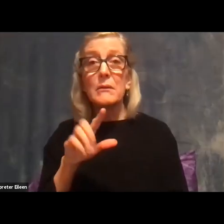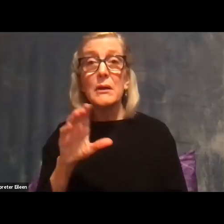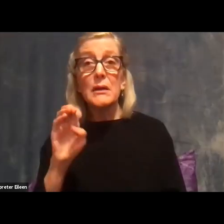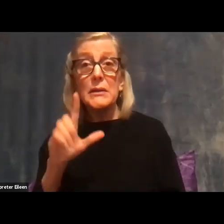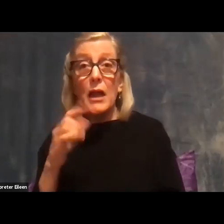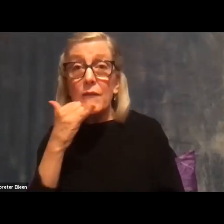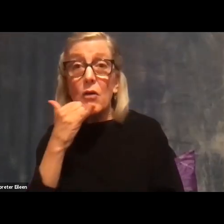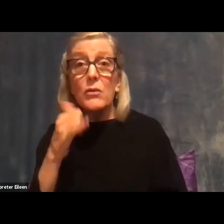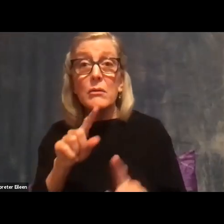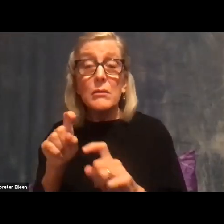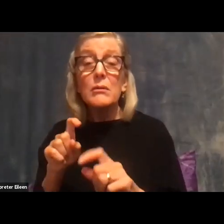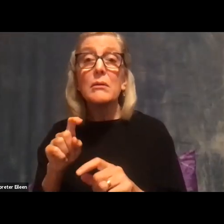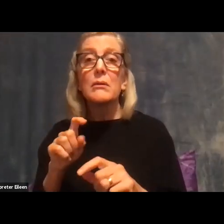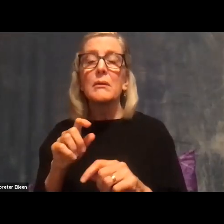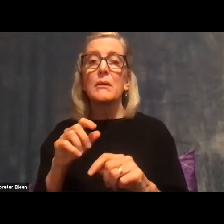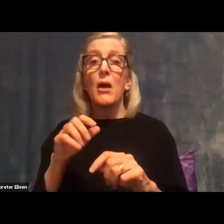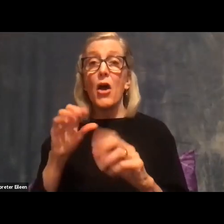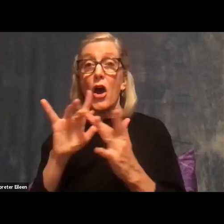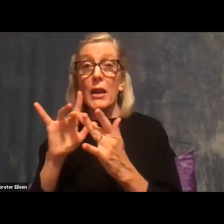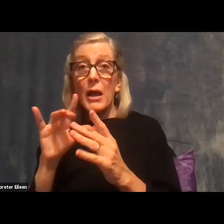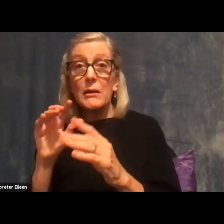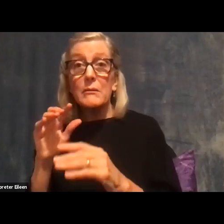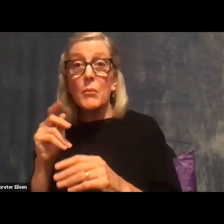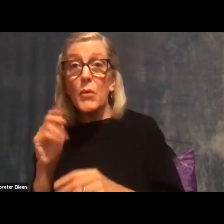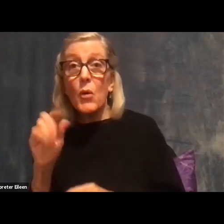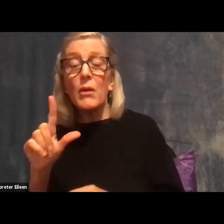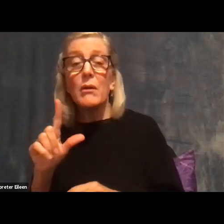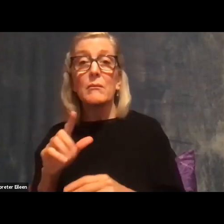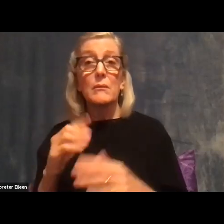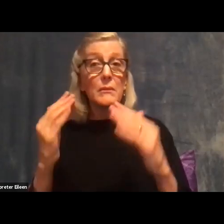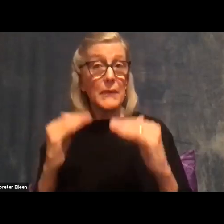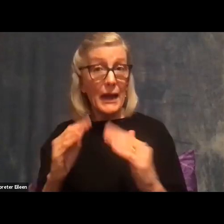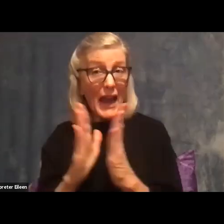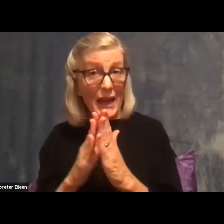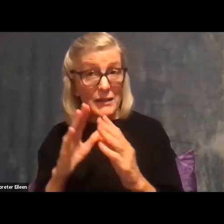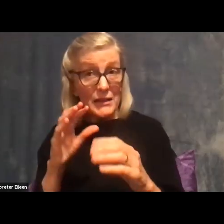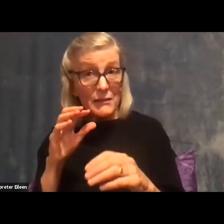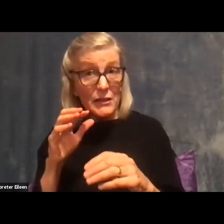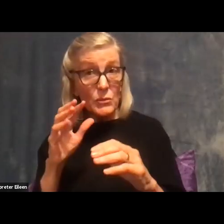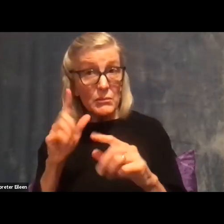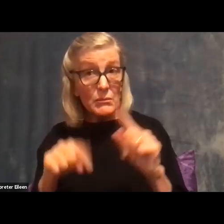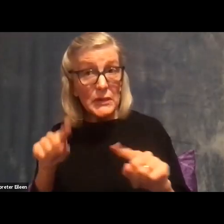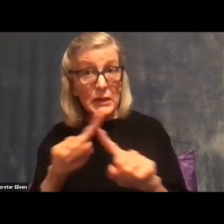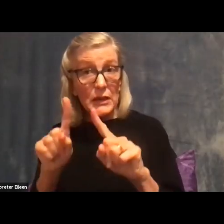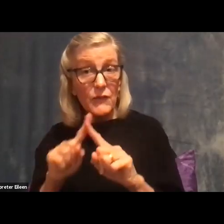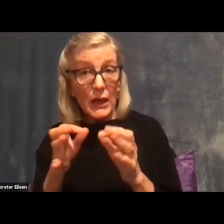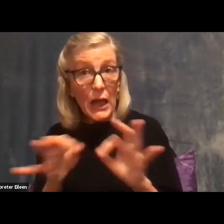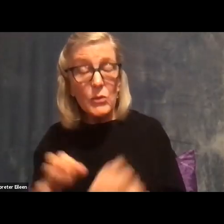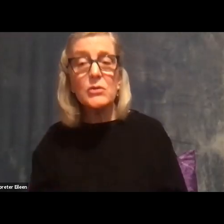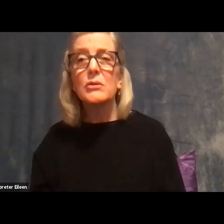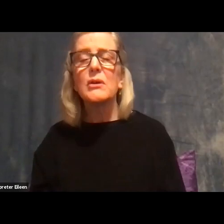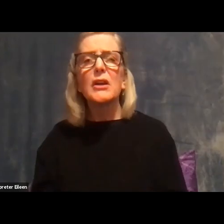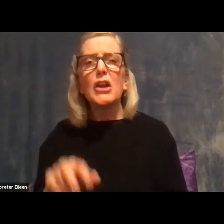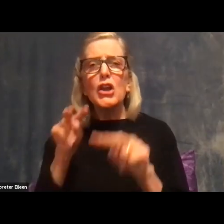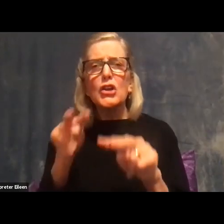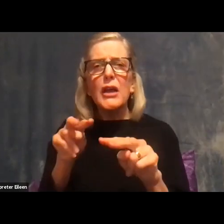questions asked in multiple languages, for example. And finally, you also want to take a look at the question wording. So were the questions biased or leading things